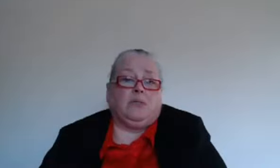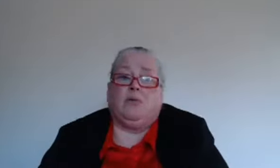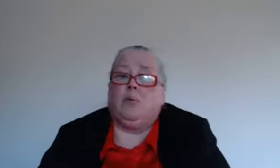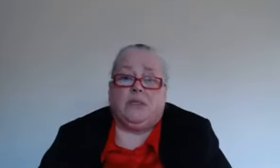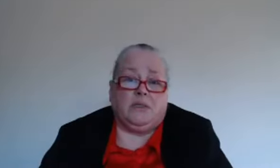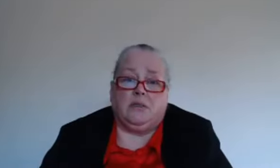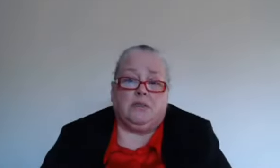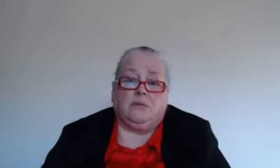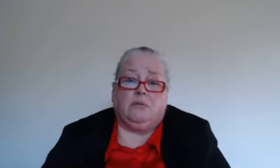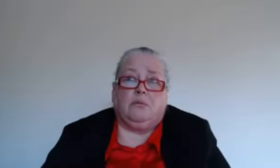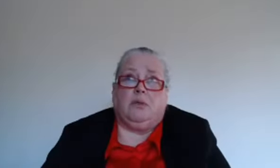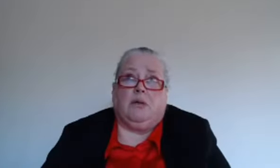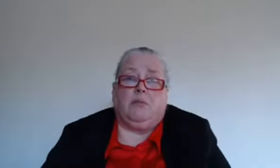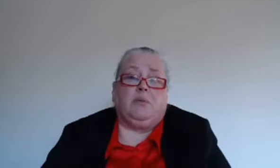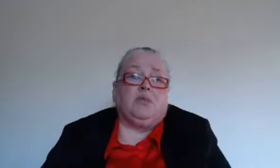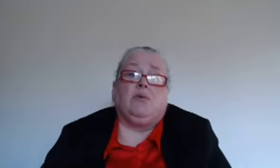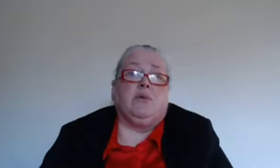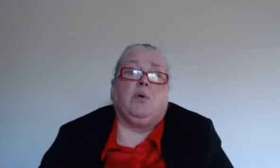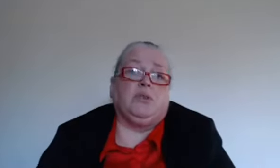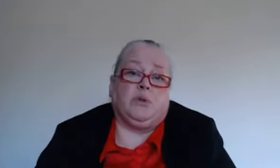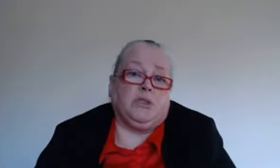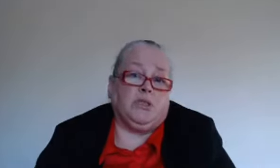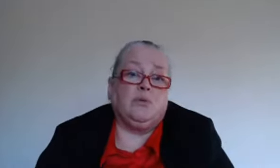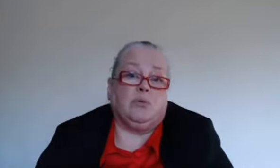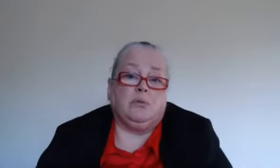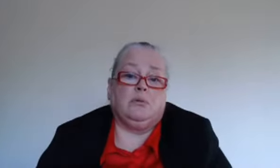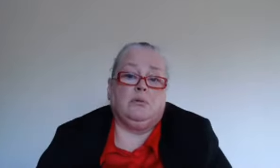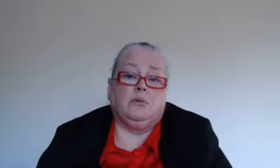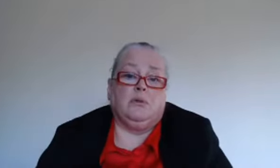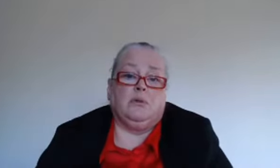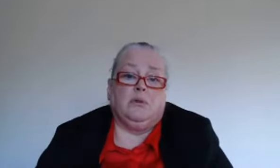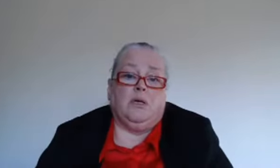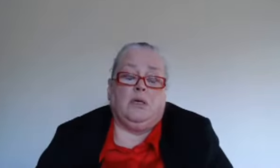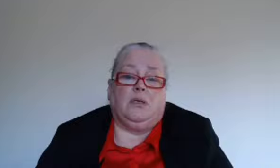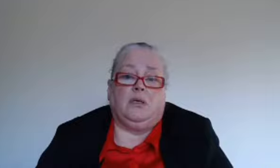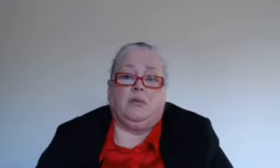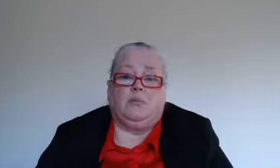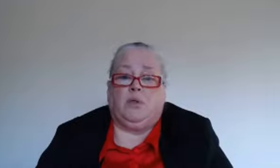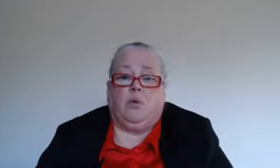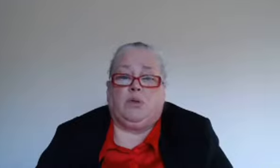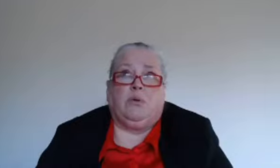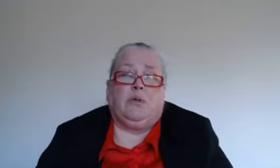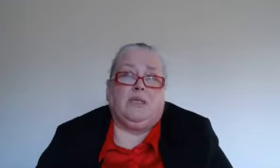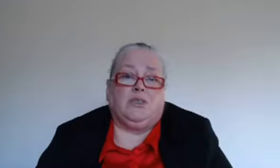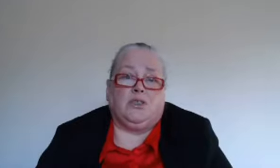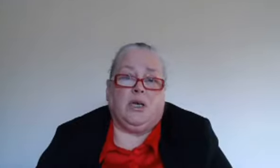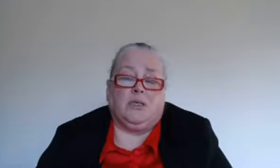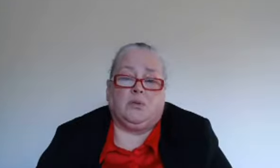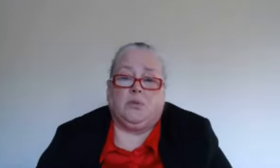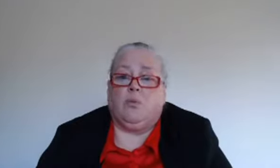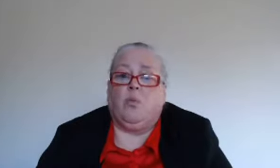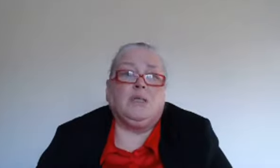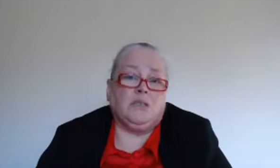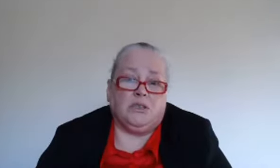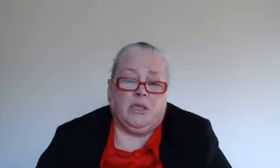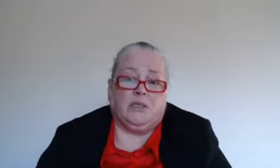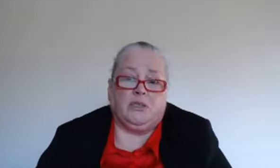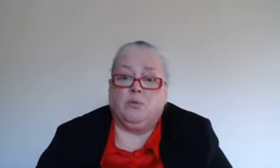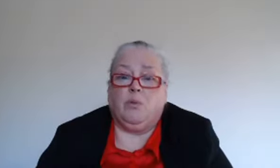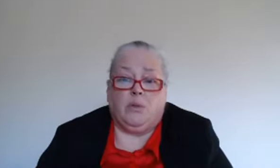don't know where to start maybe you don't even know what you want to do you know what do I need to change what do I want to change do I want